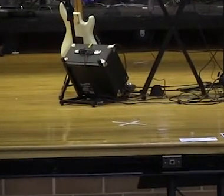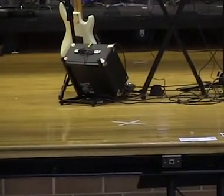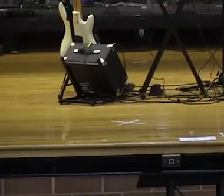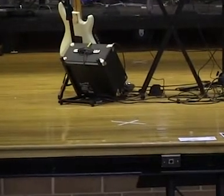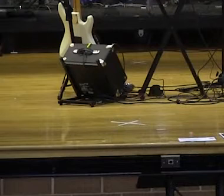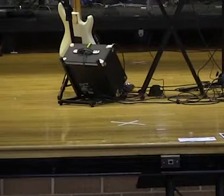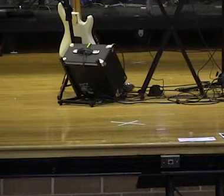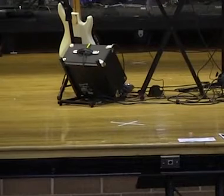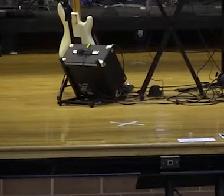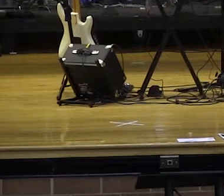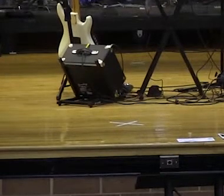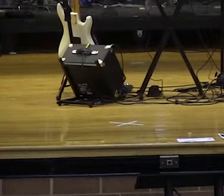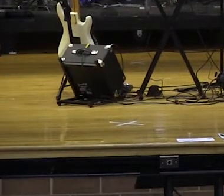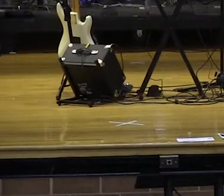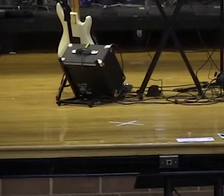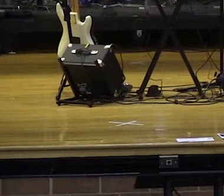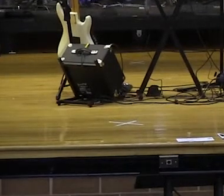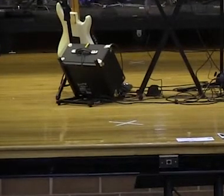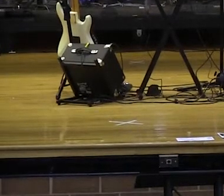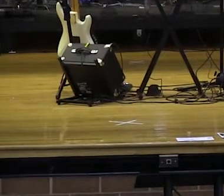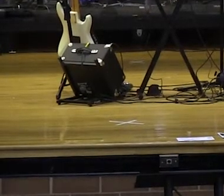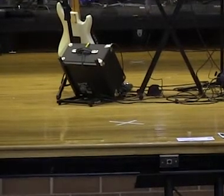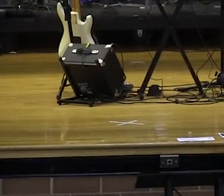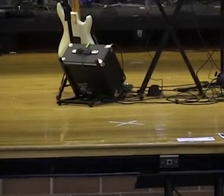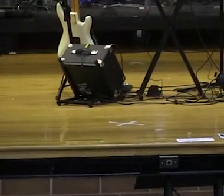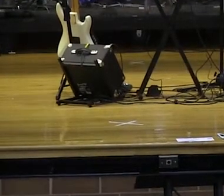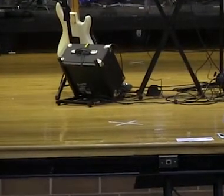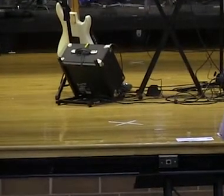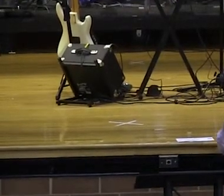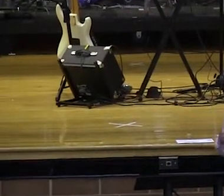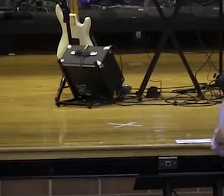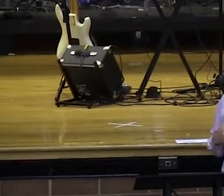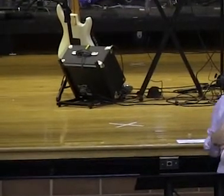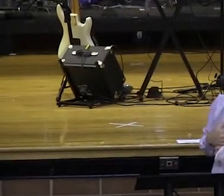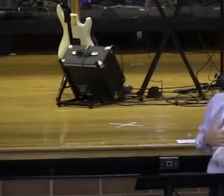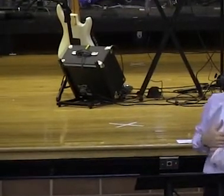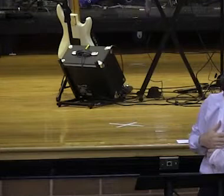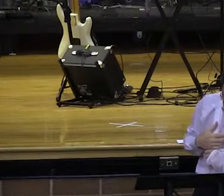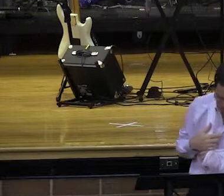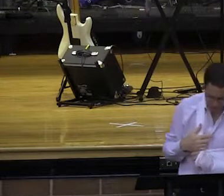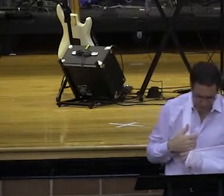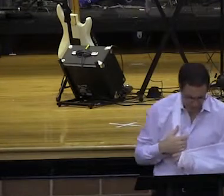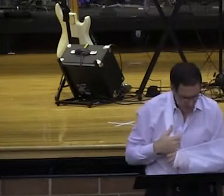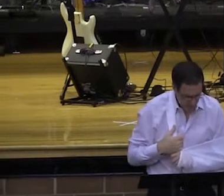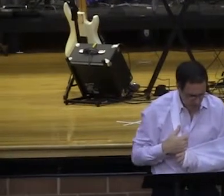than higher as heaven is from earth. How great is the love of God towards us.